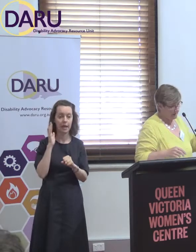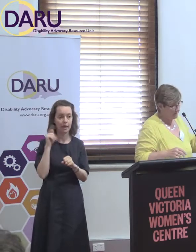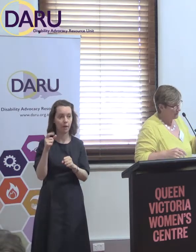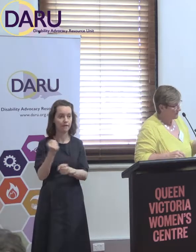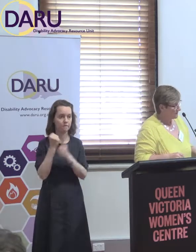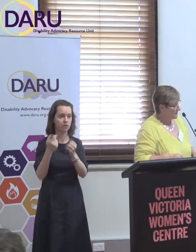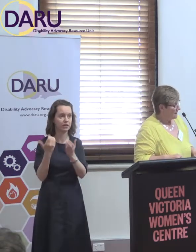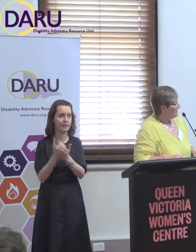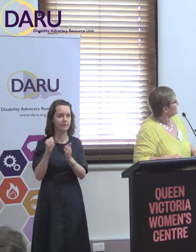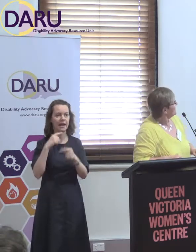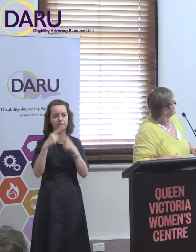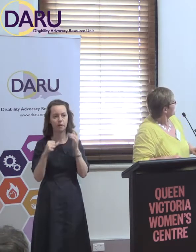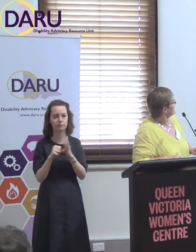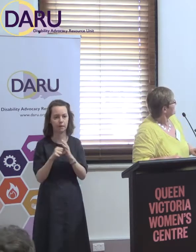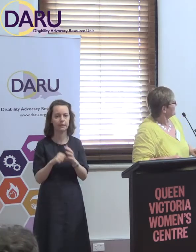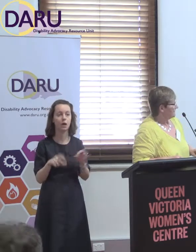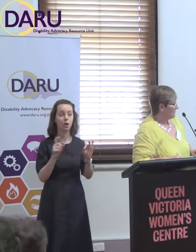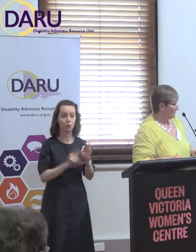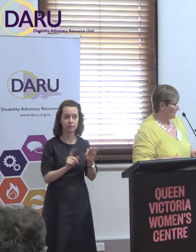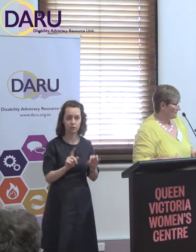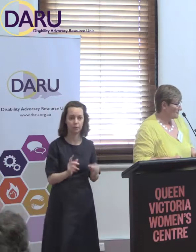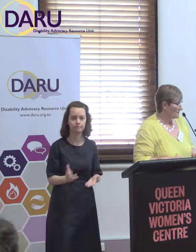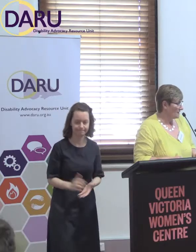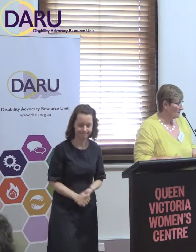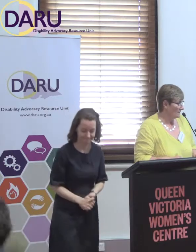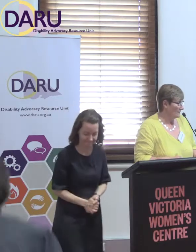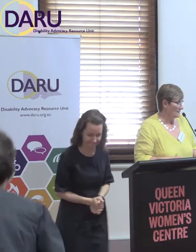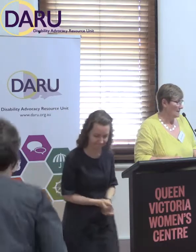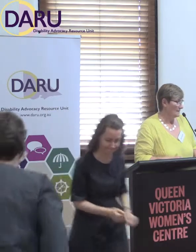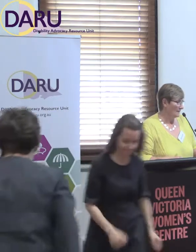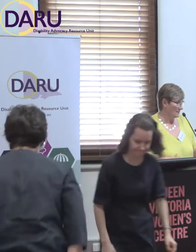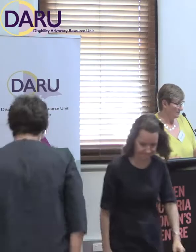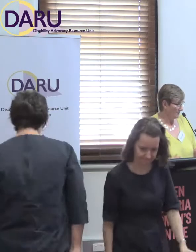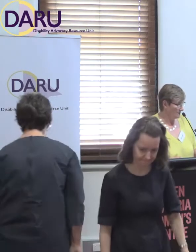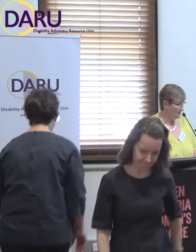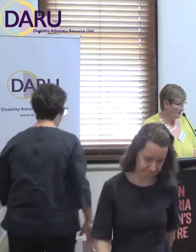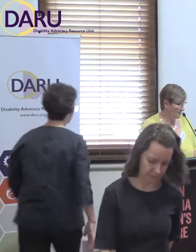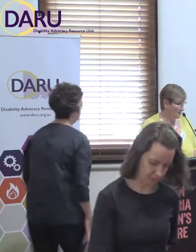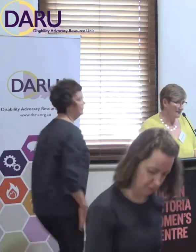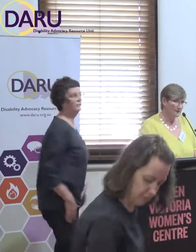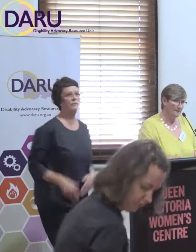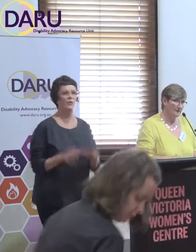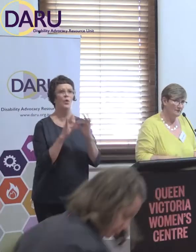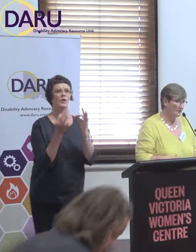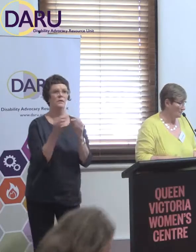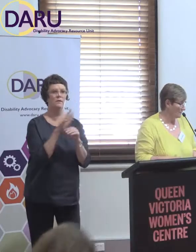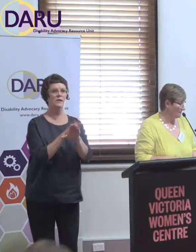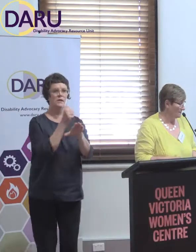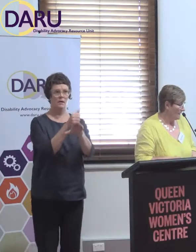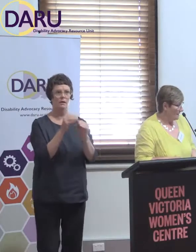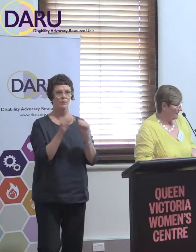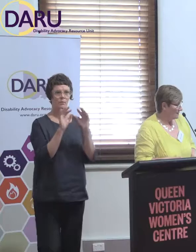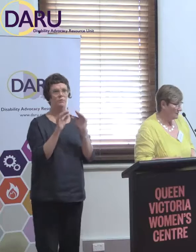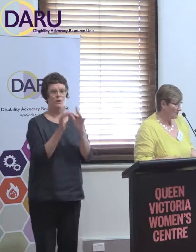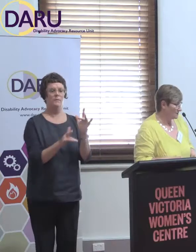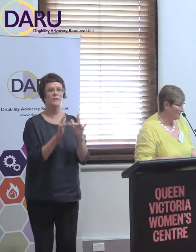trying to fight to keep the whole lot of it. In Queensland, the organisations there have set up a website called advocacymatters.org.